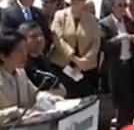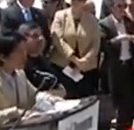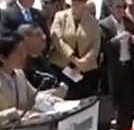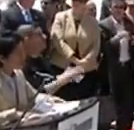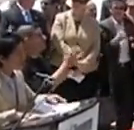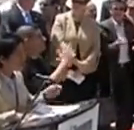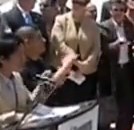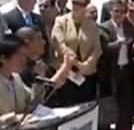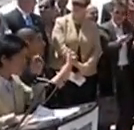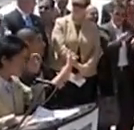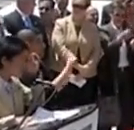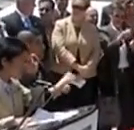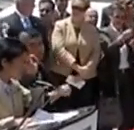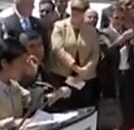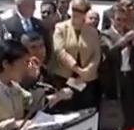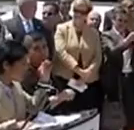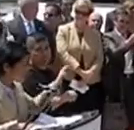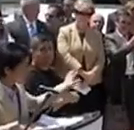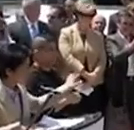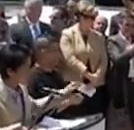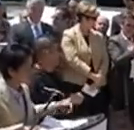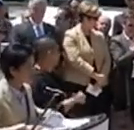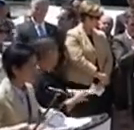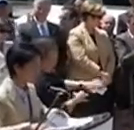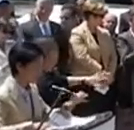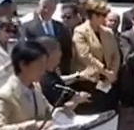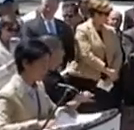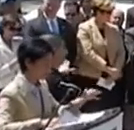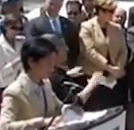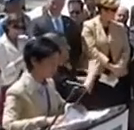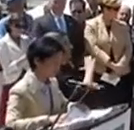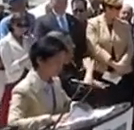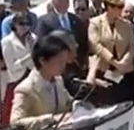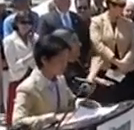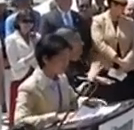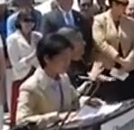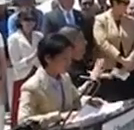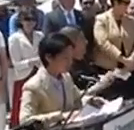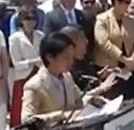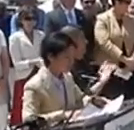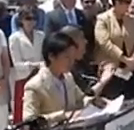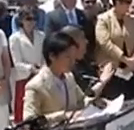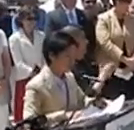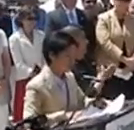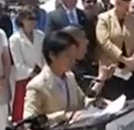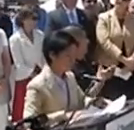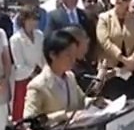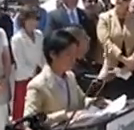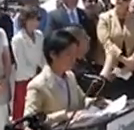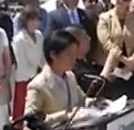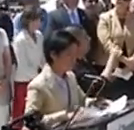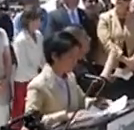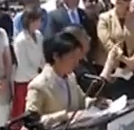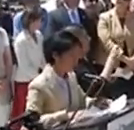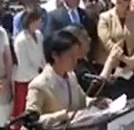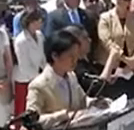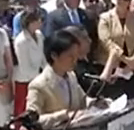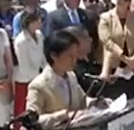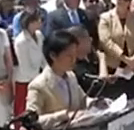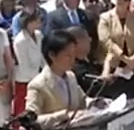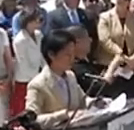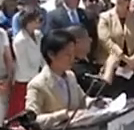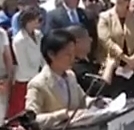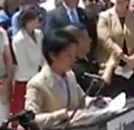Joining us, right behind me to my left, are City Councilors, Gord Peart, Mary